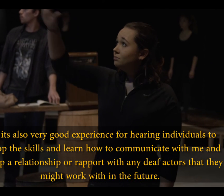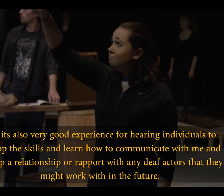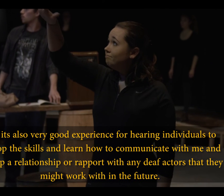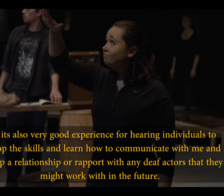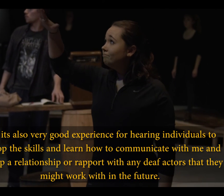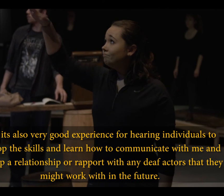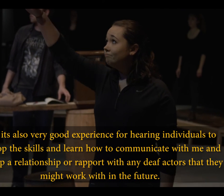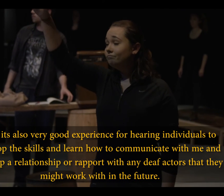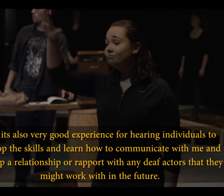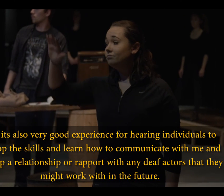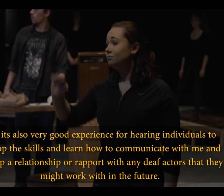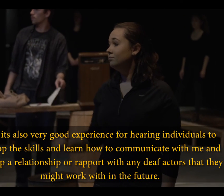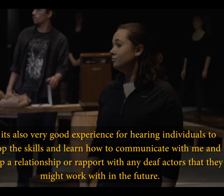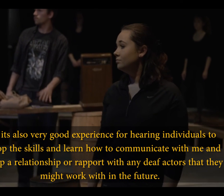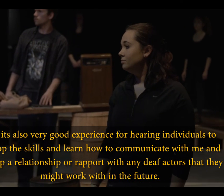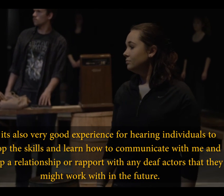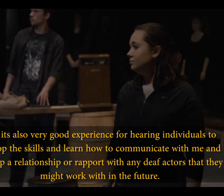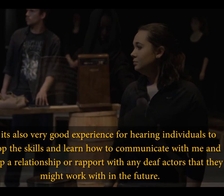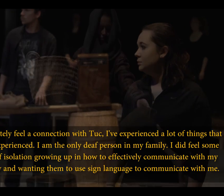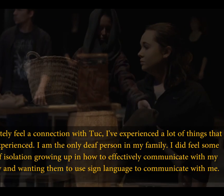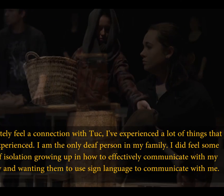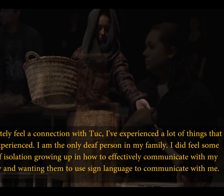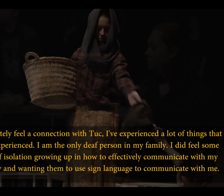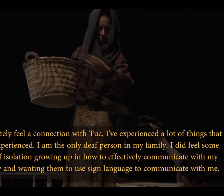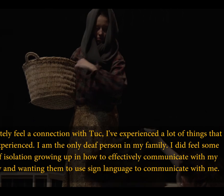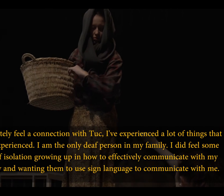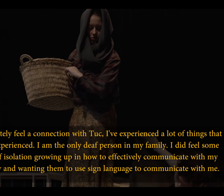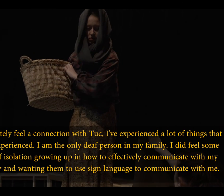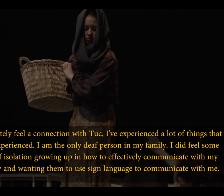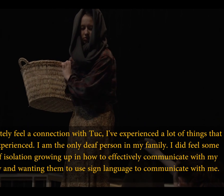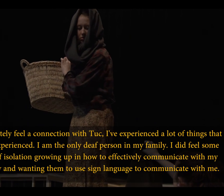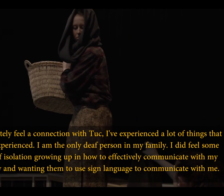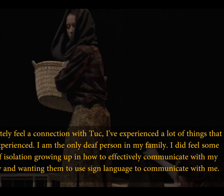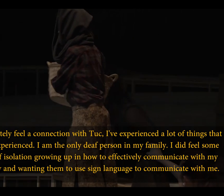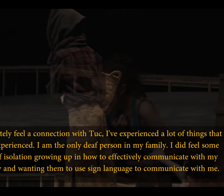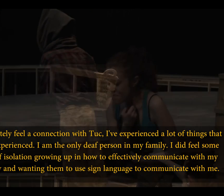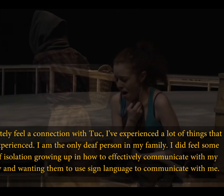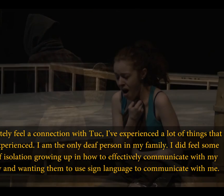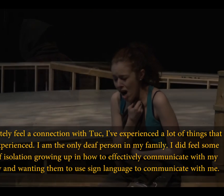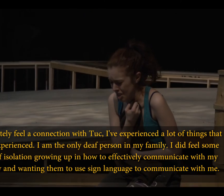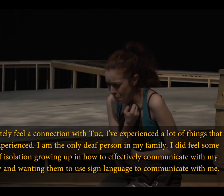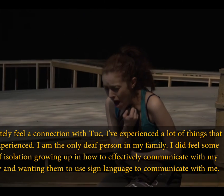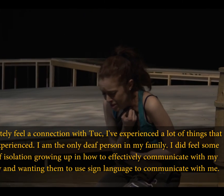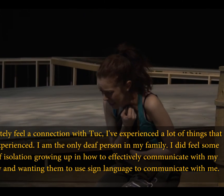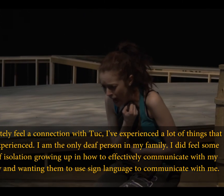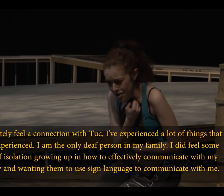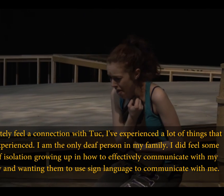work with in the future. I definitely feel a connection with Tuck. I've experienced a lot of things that he's